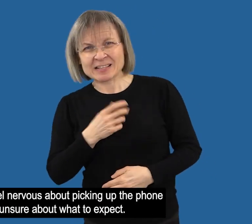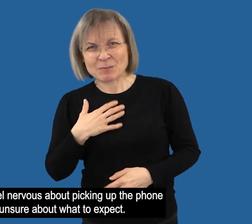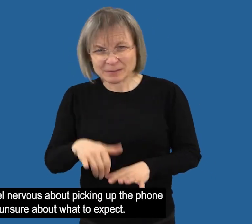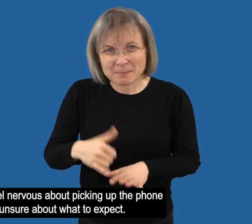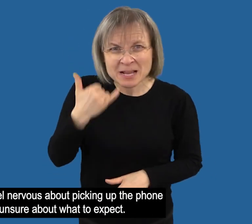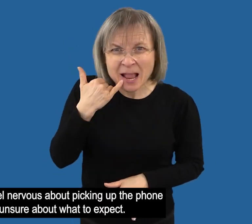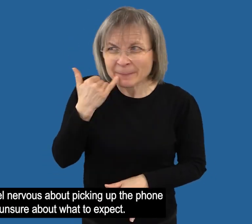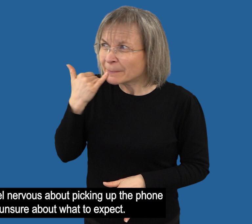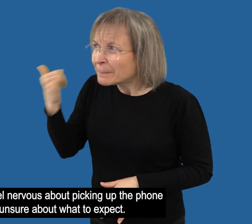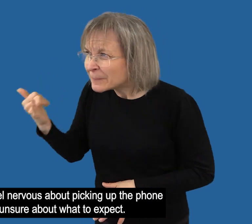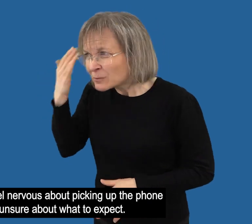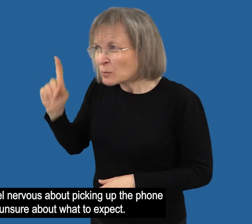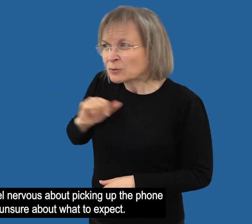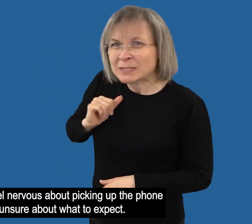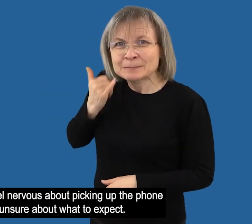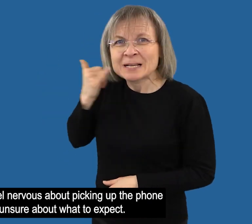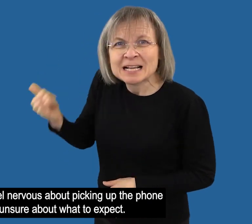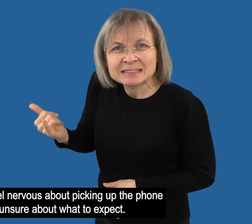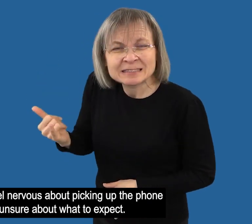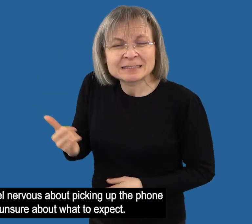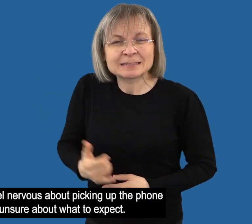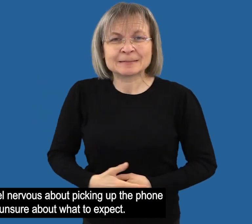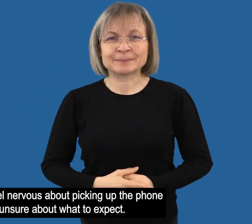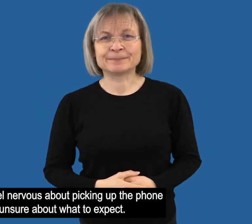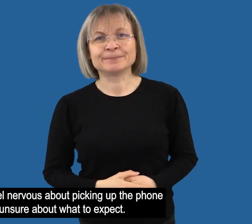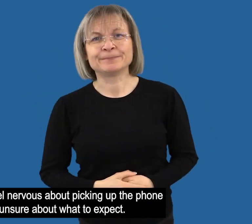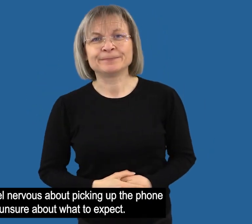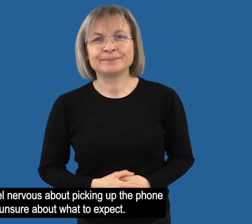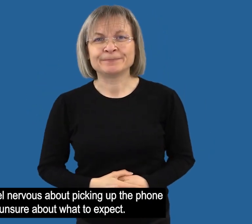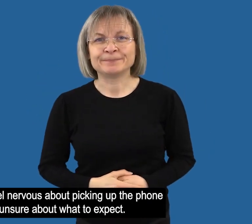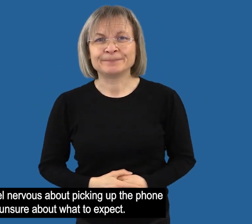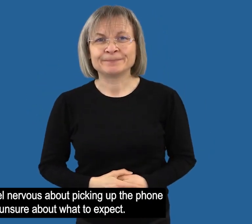You might feel nervous about picking up the phone and unsure about what to expect